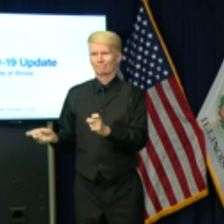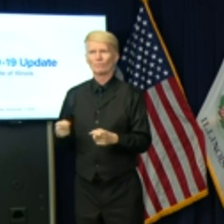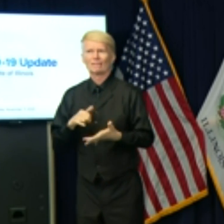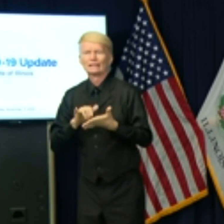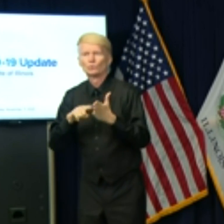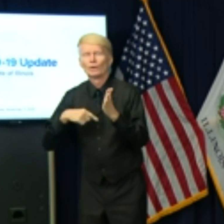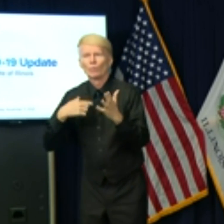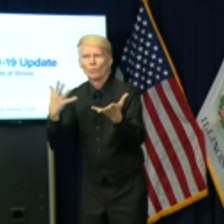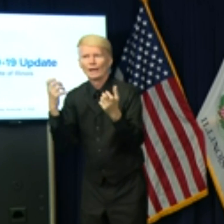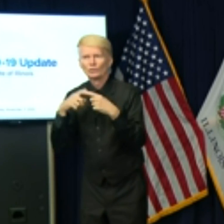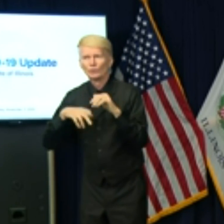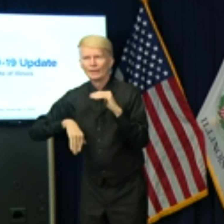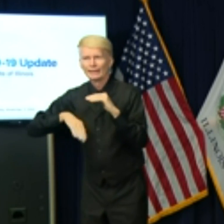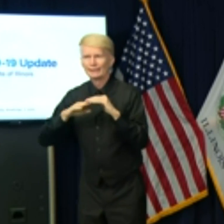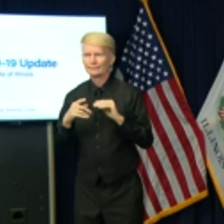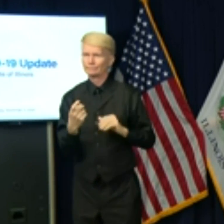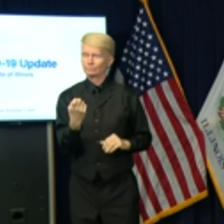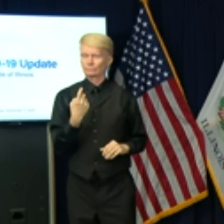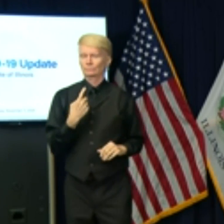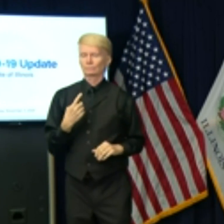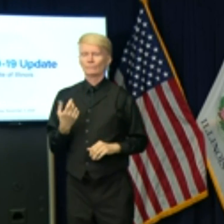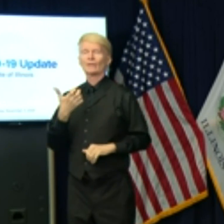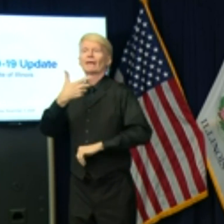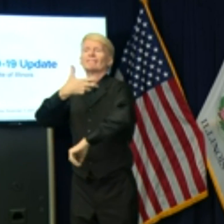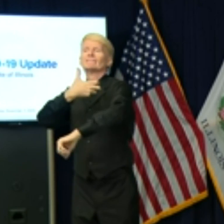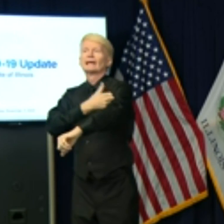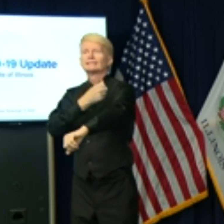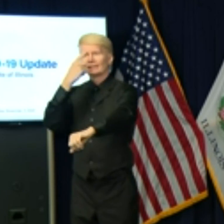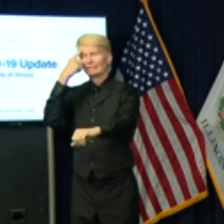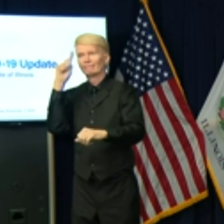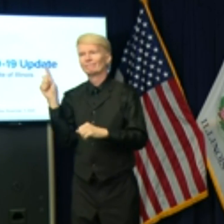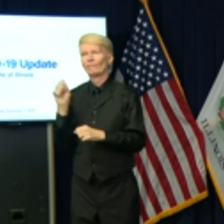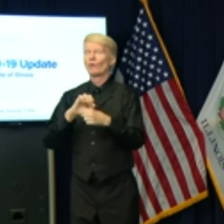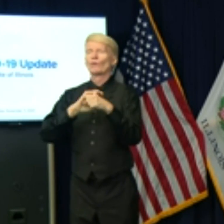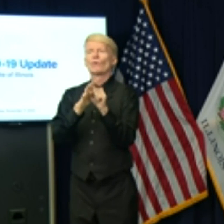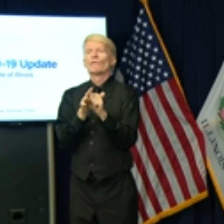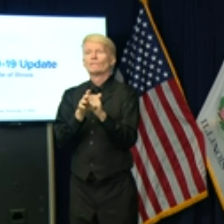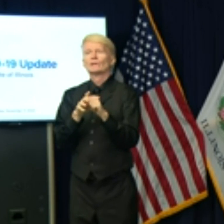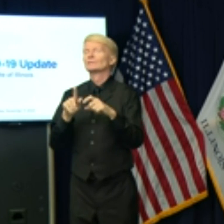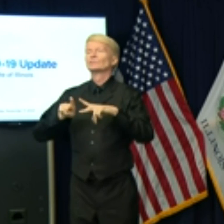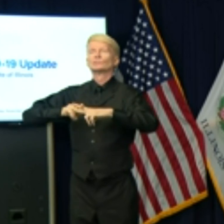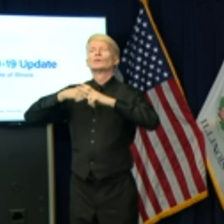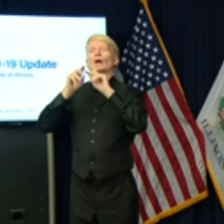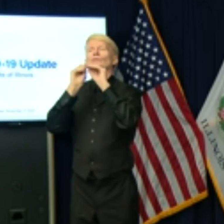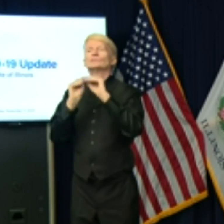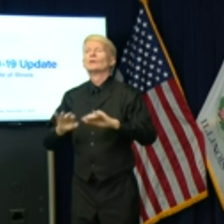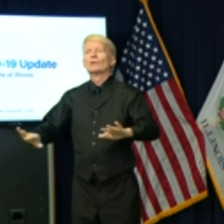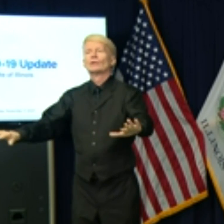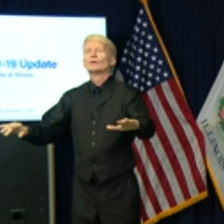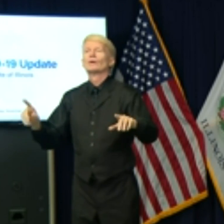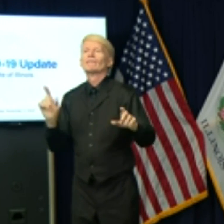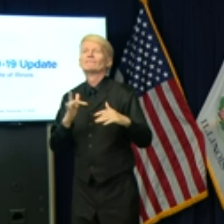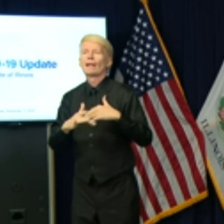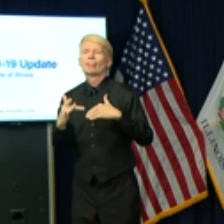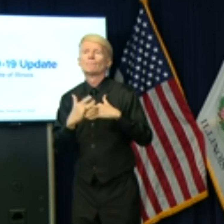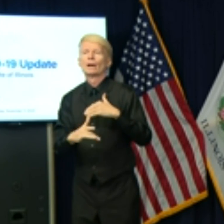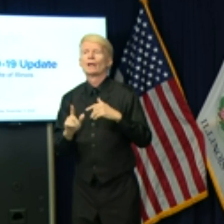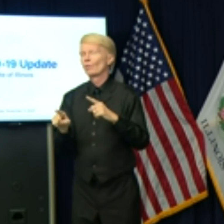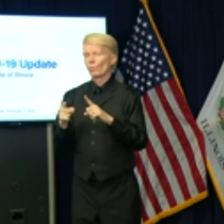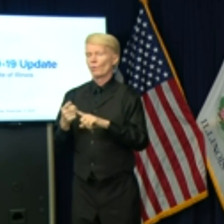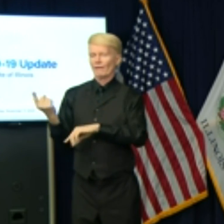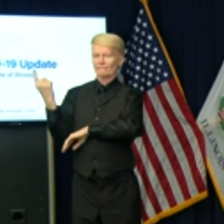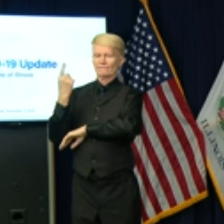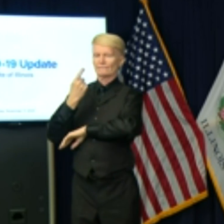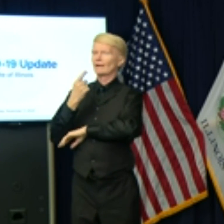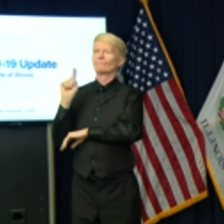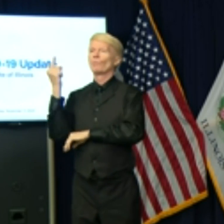Zike, any update on the vaccine rollout in Illinois? When can you imagine that the first doses would be given and who